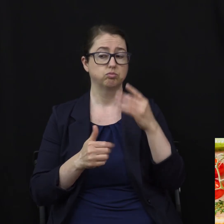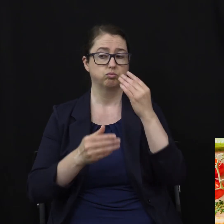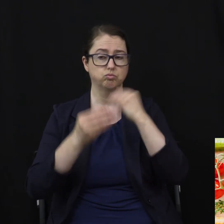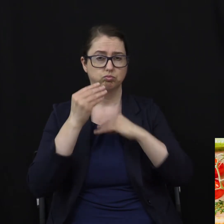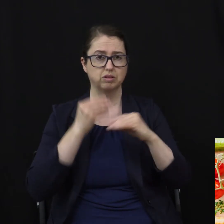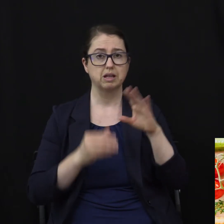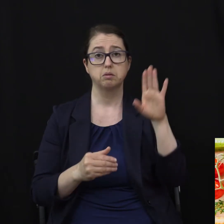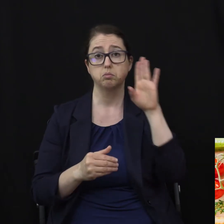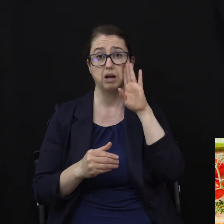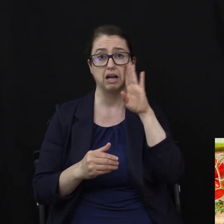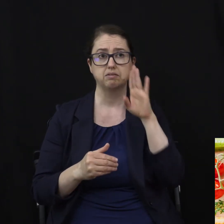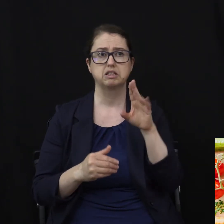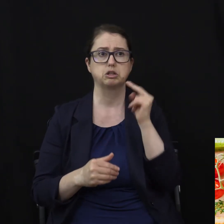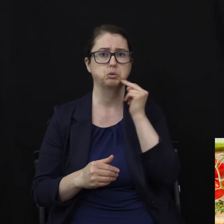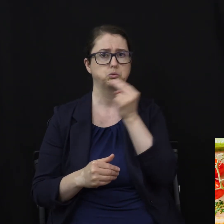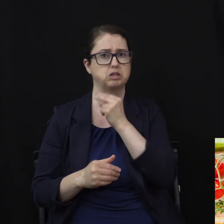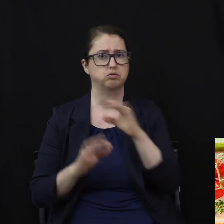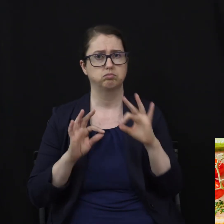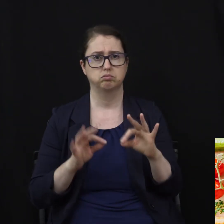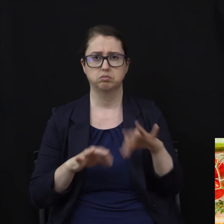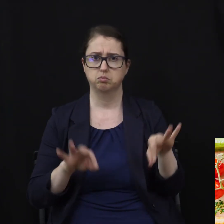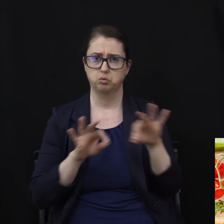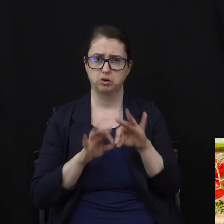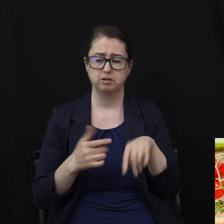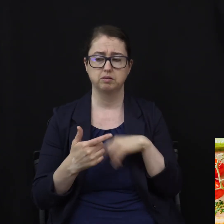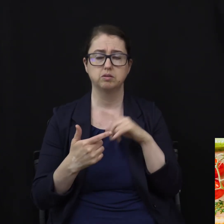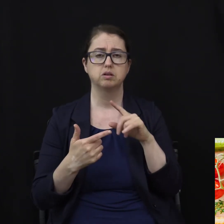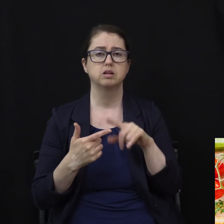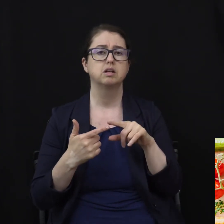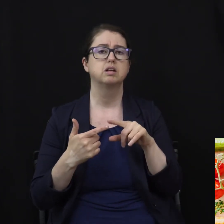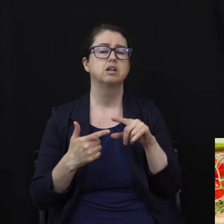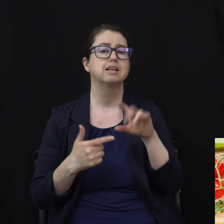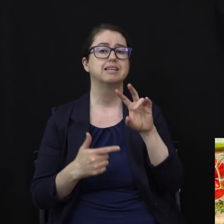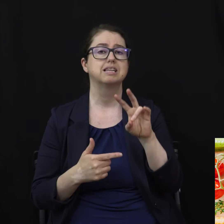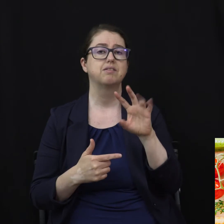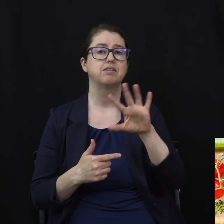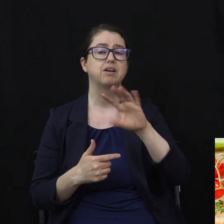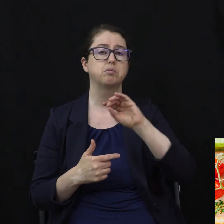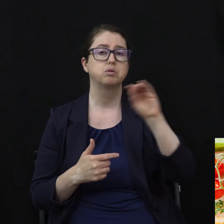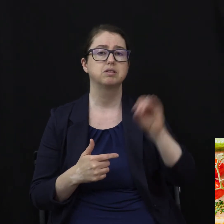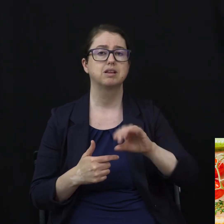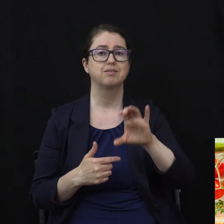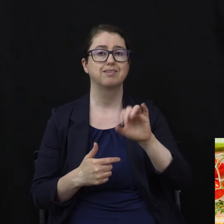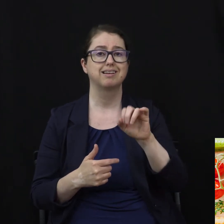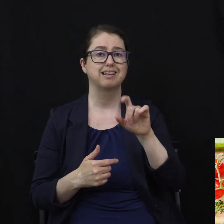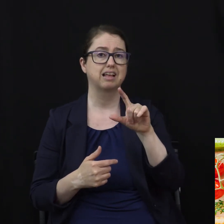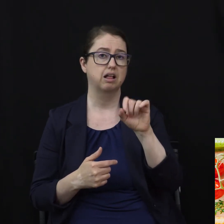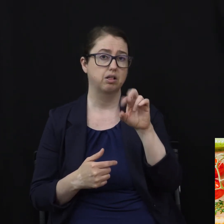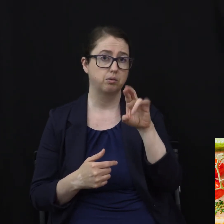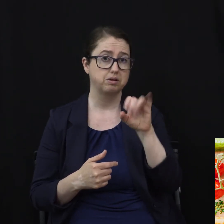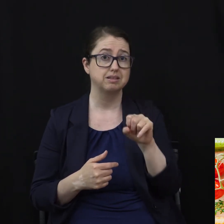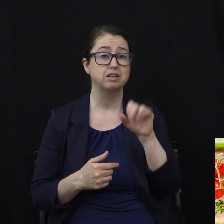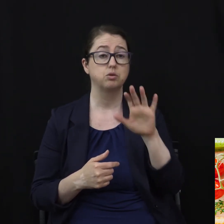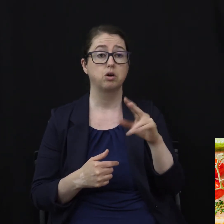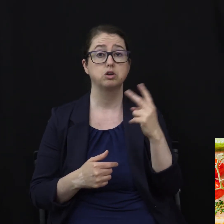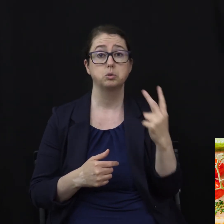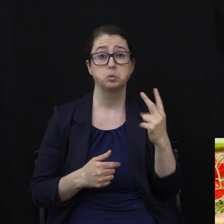Number two, eat 75% of your calories in the first two meals. Number three, have a